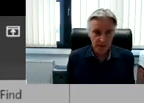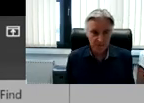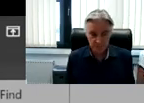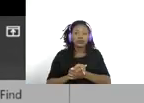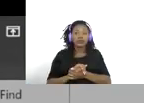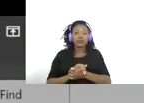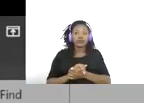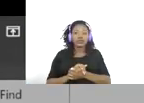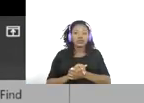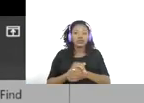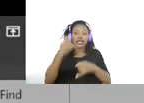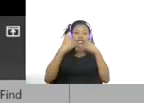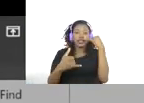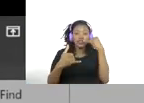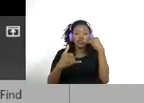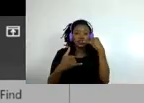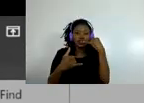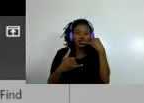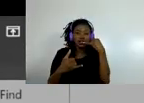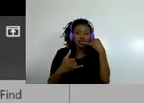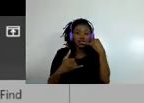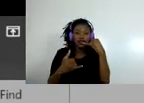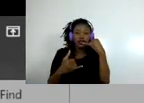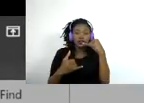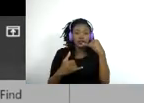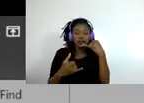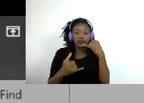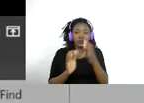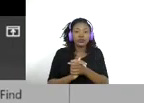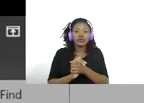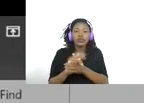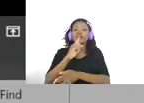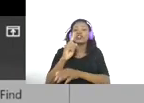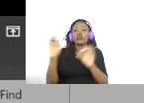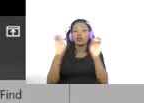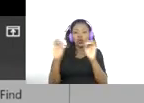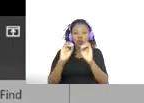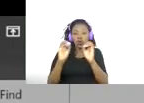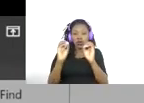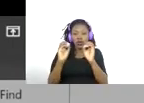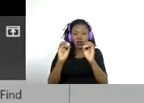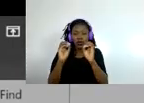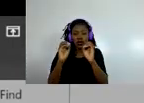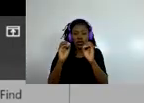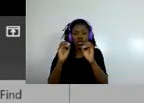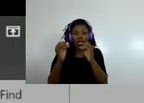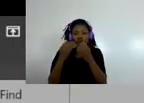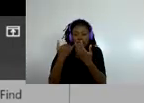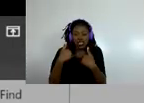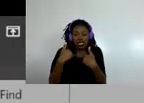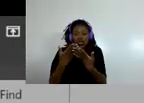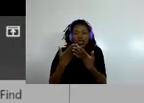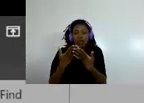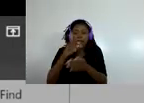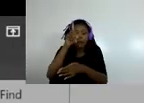The last one. I think I have the Dutch. I'm not sure. So not to be part of the problem, but to be part of the